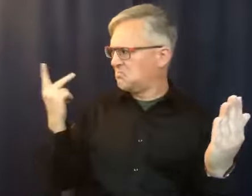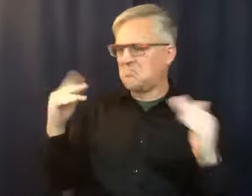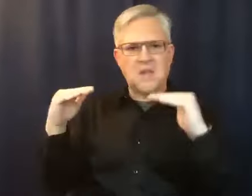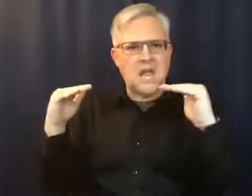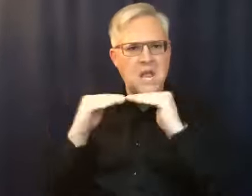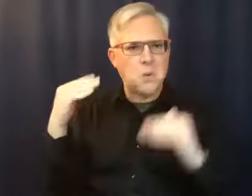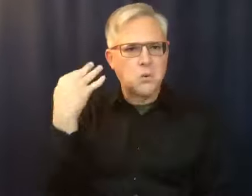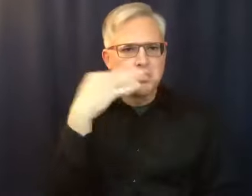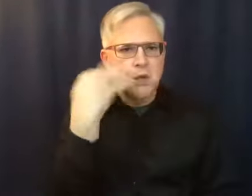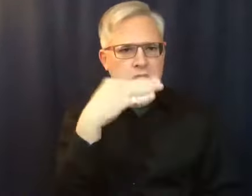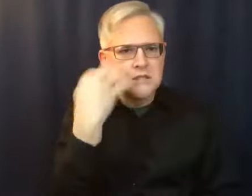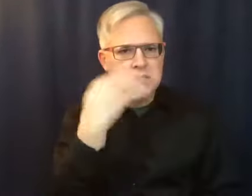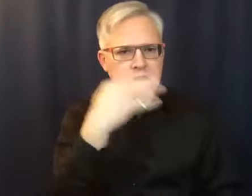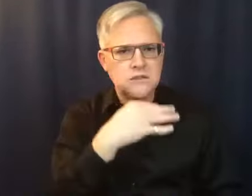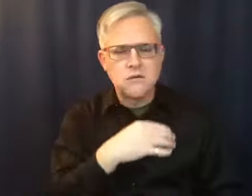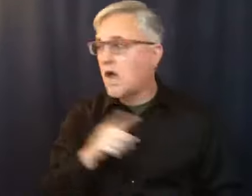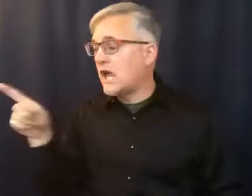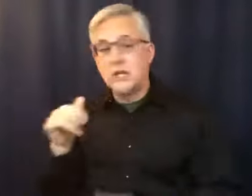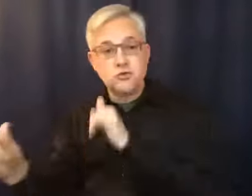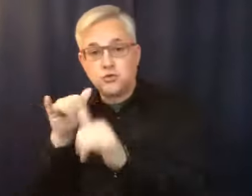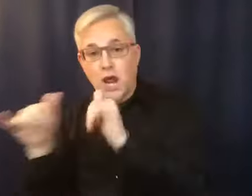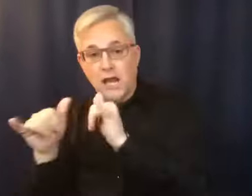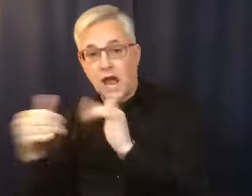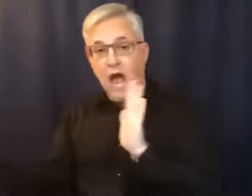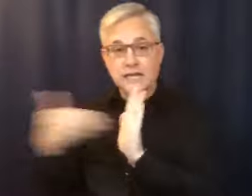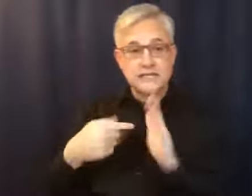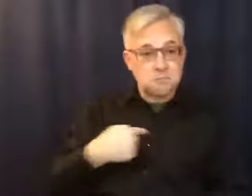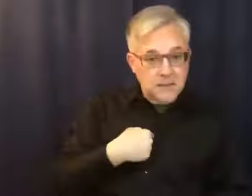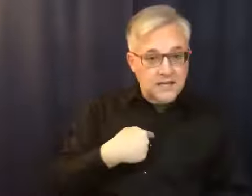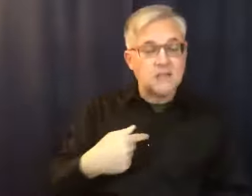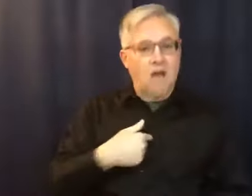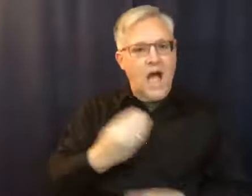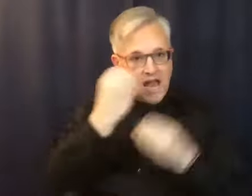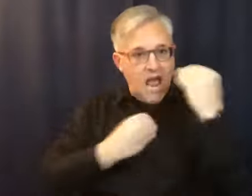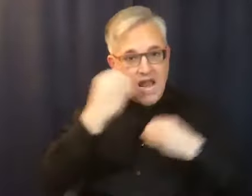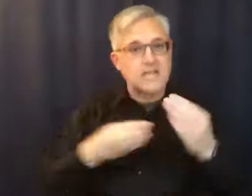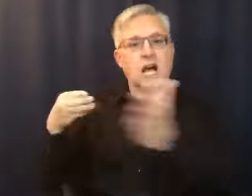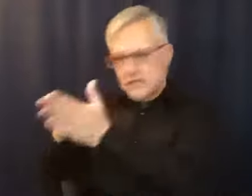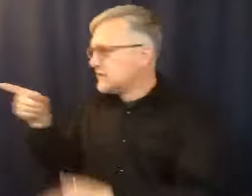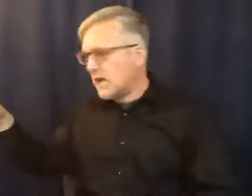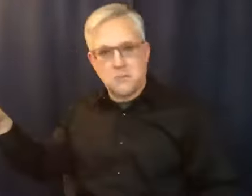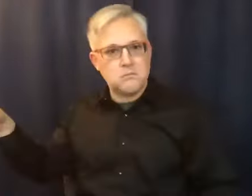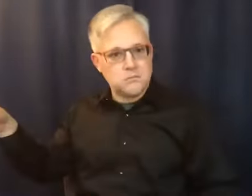drank at me and I ate at him. That's the way we existed. I remember the first time I saw him,